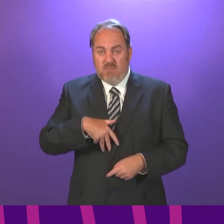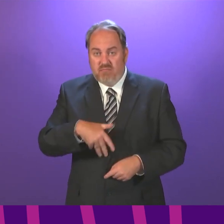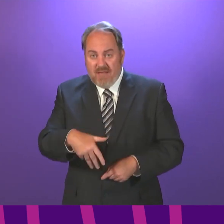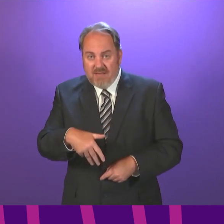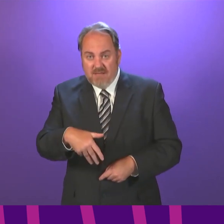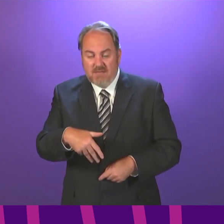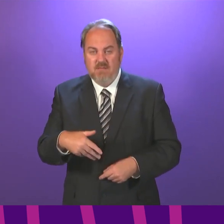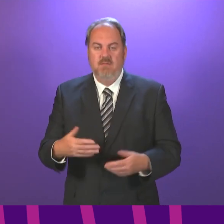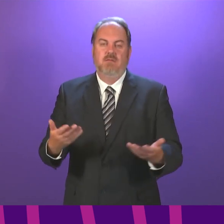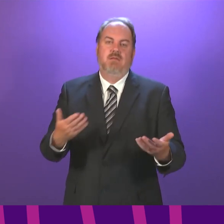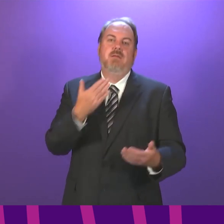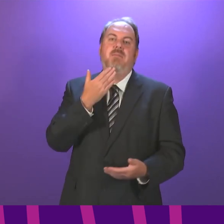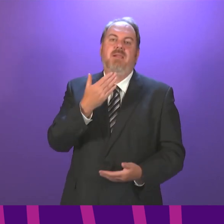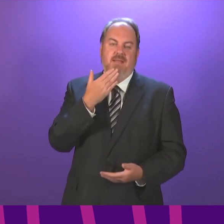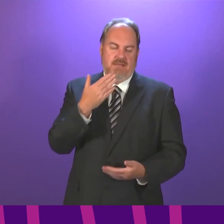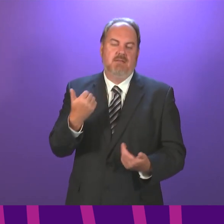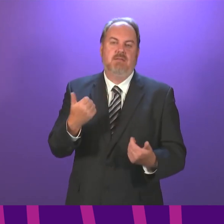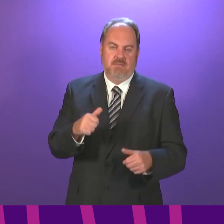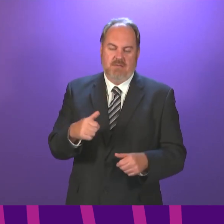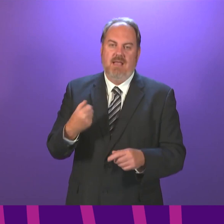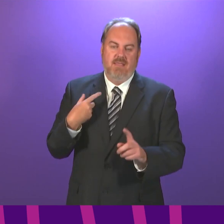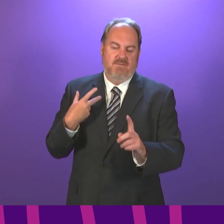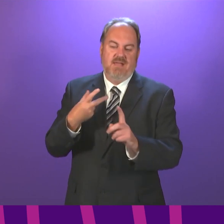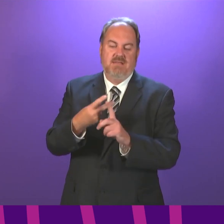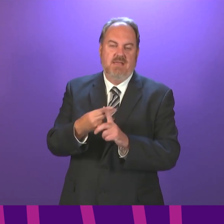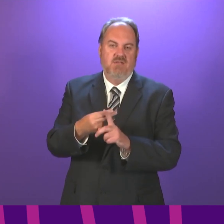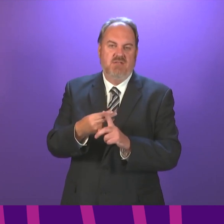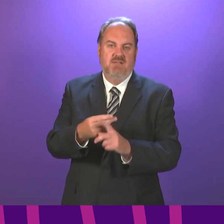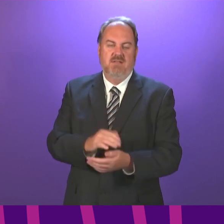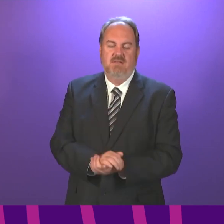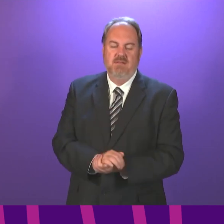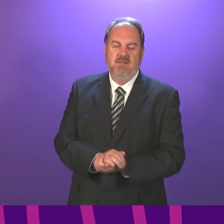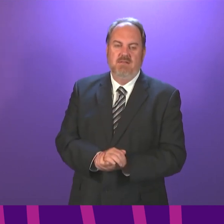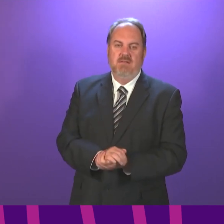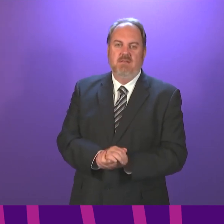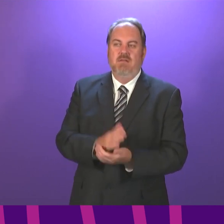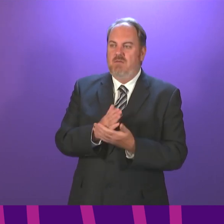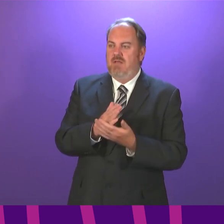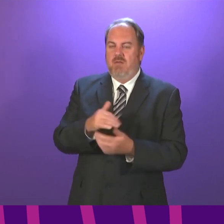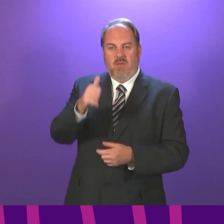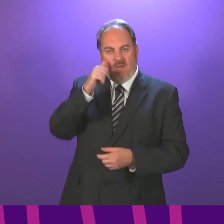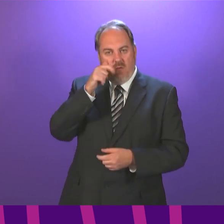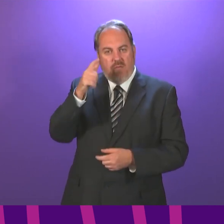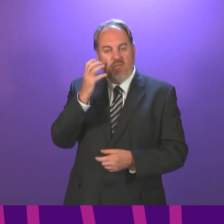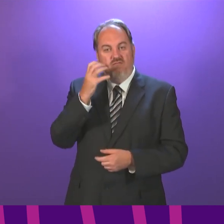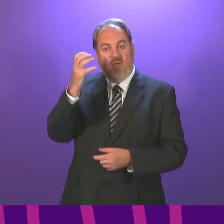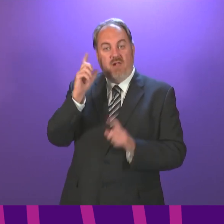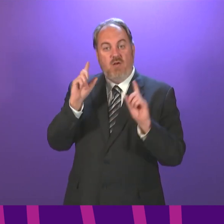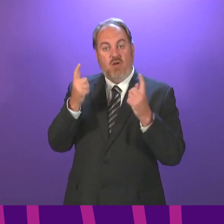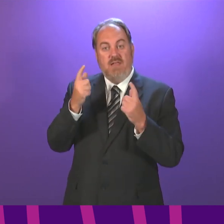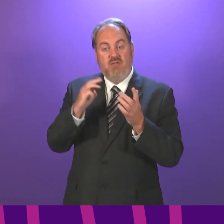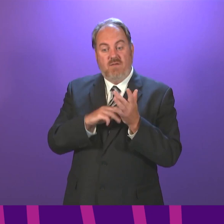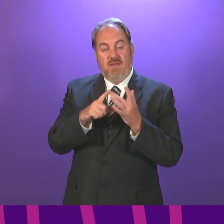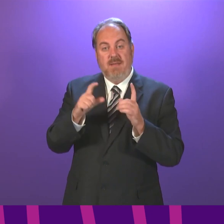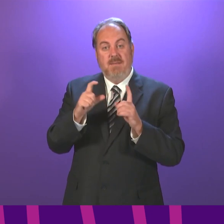as soon as it is available. I noticed, and it was drawn to my attention yesterday, think that voices in the Royal College of Midwives in putting